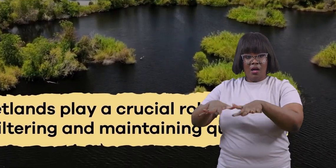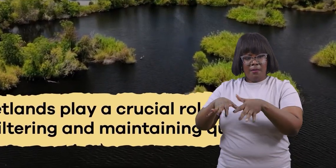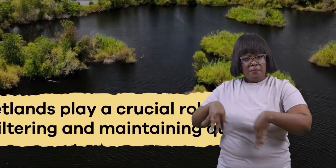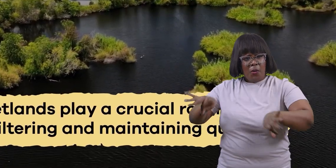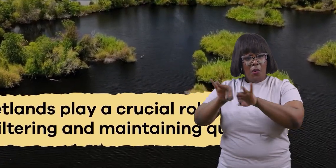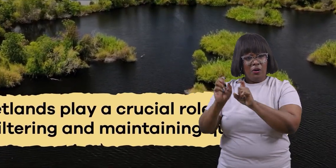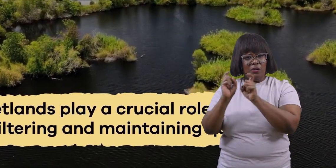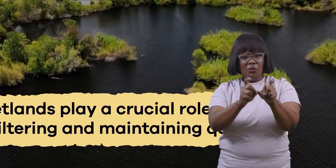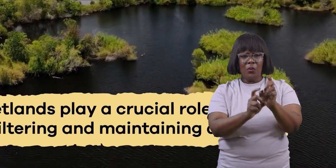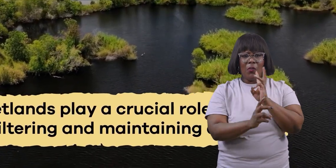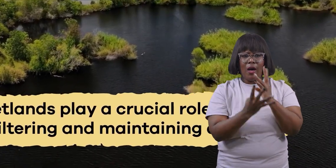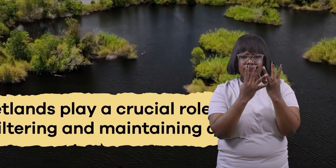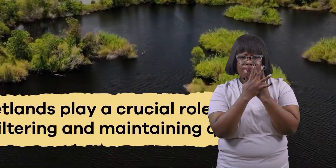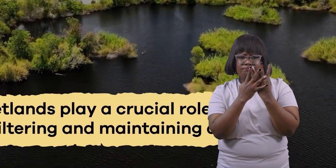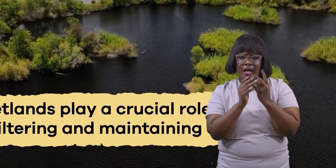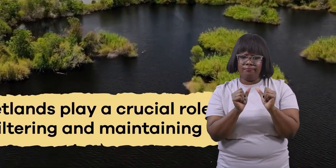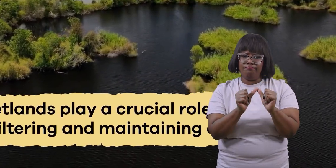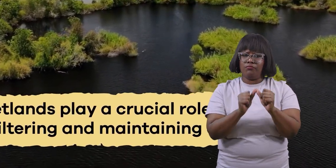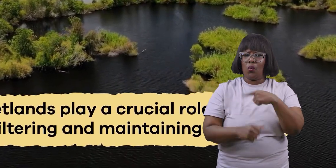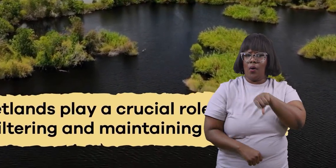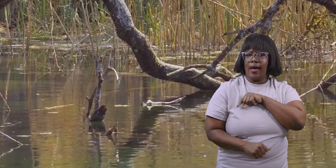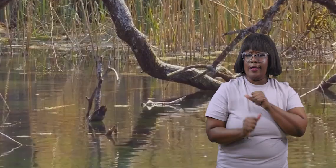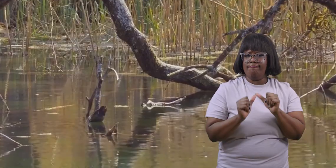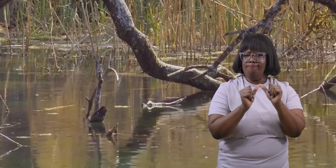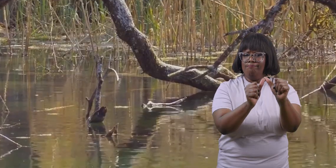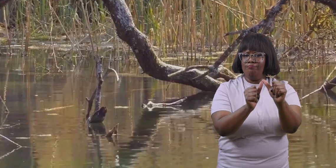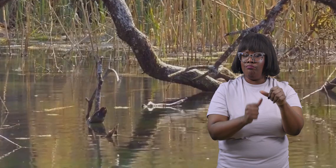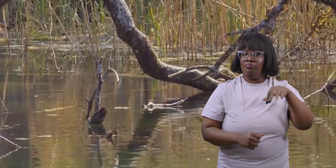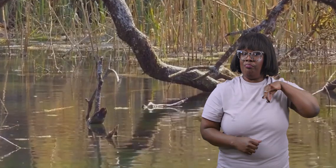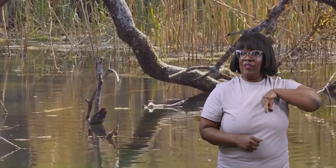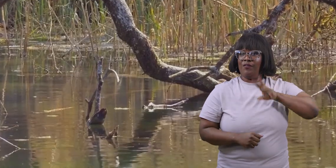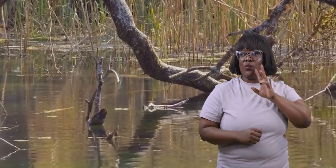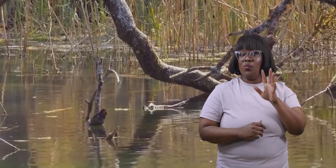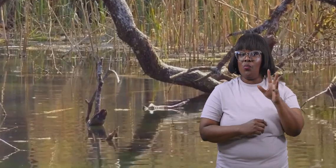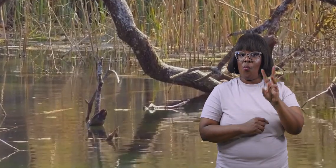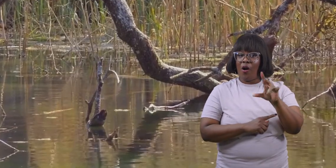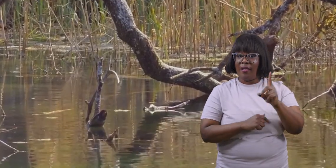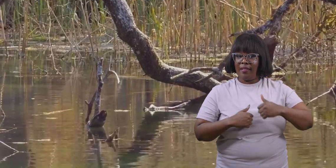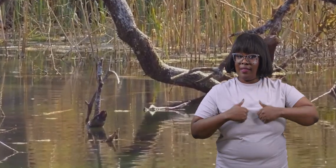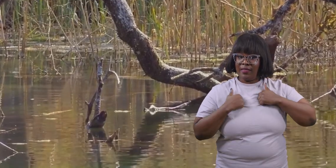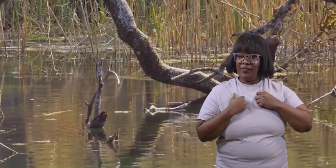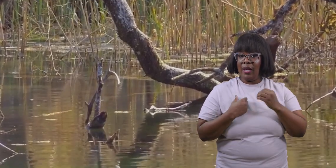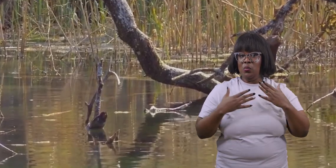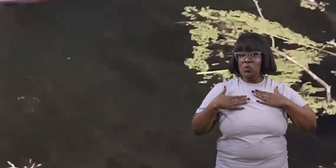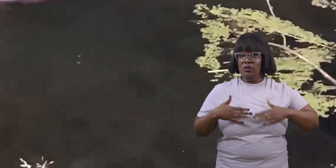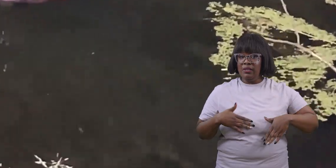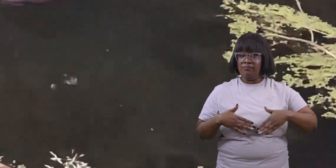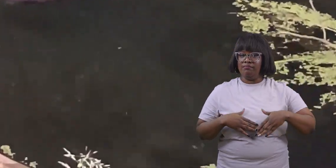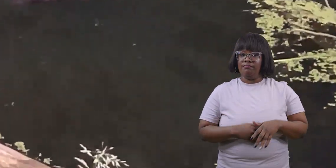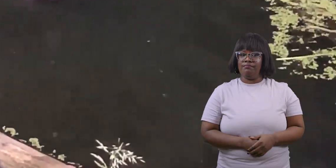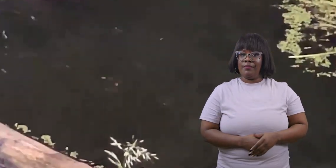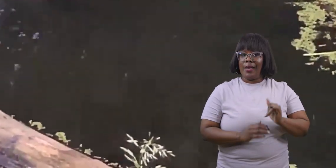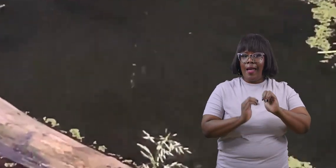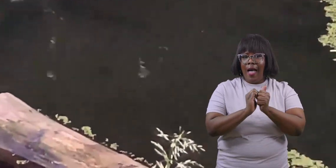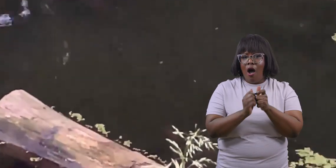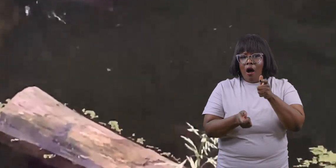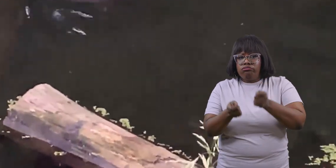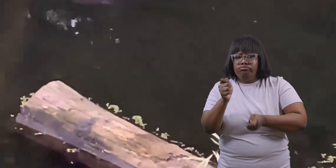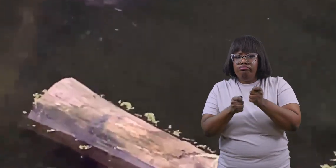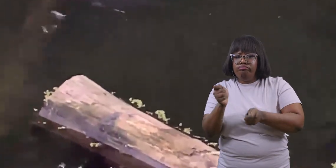role in water filtering and maintaining quality benefiting wildlife and humans downstream by altering their surroundings in these